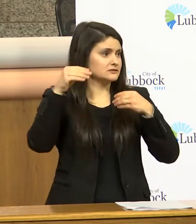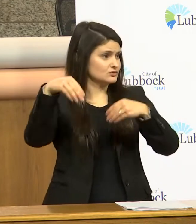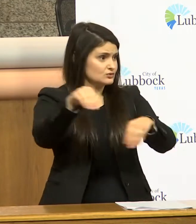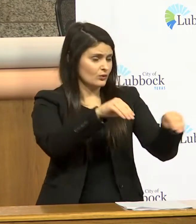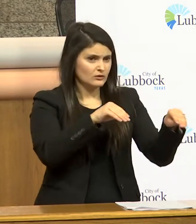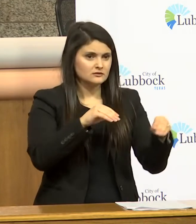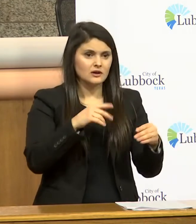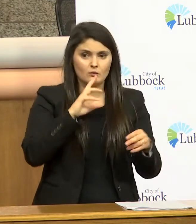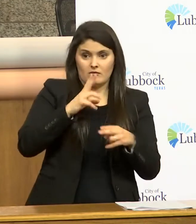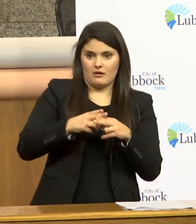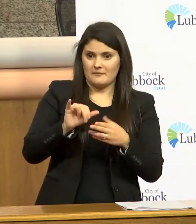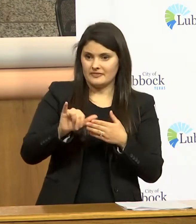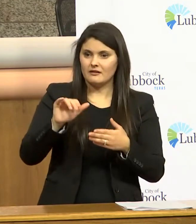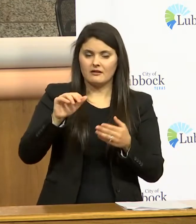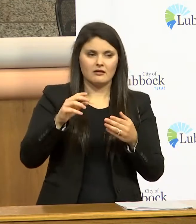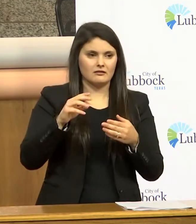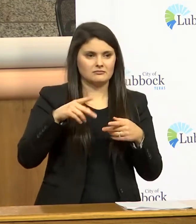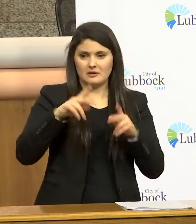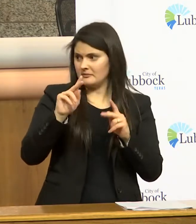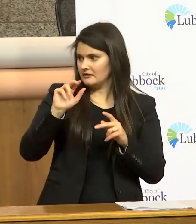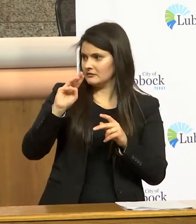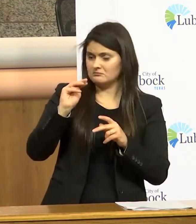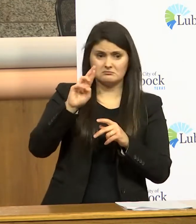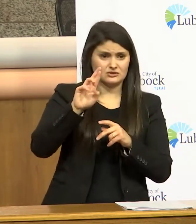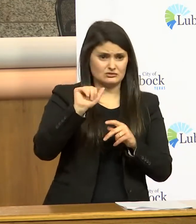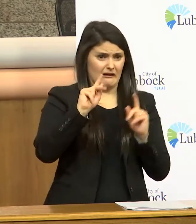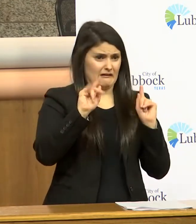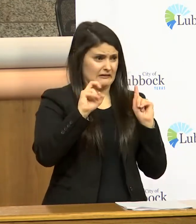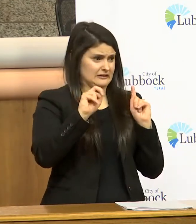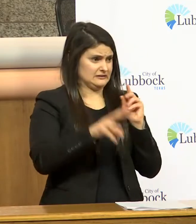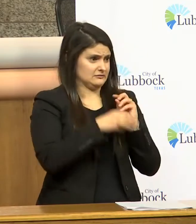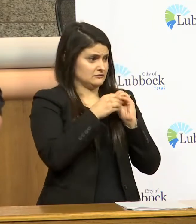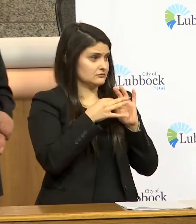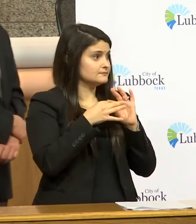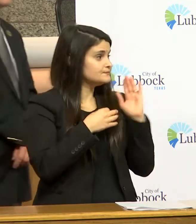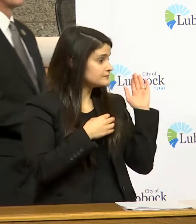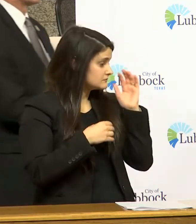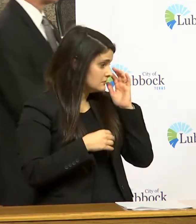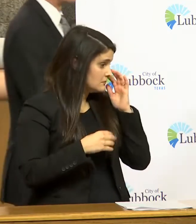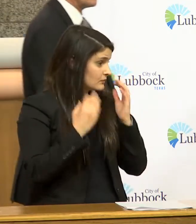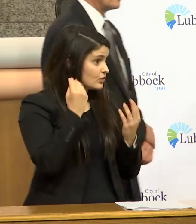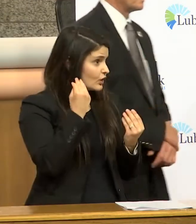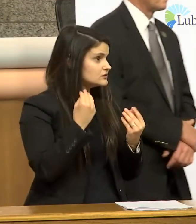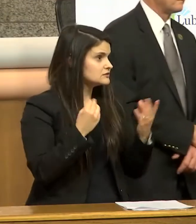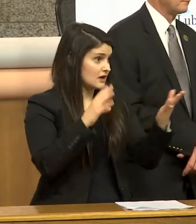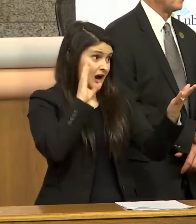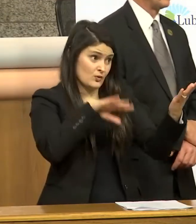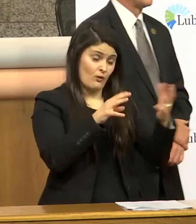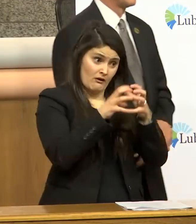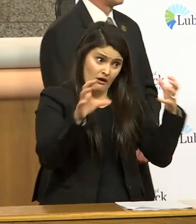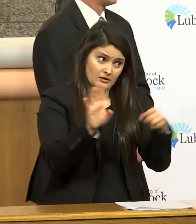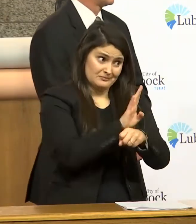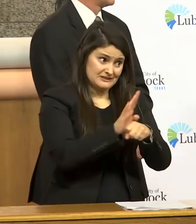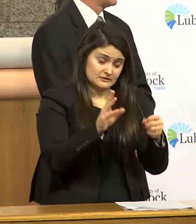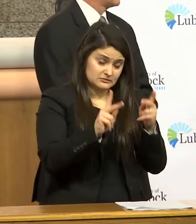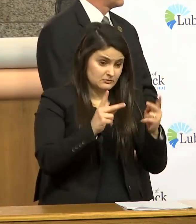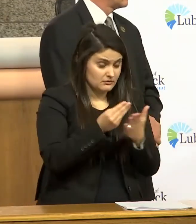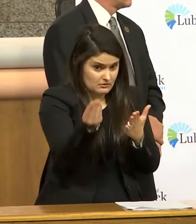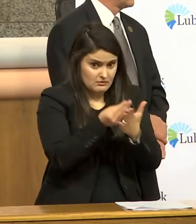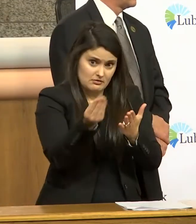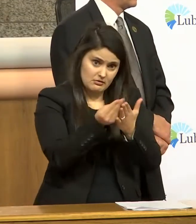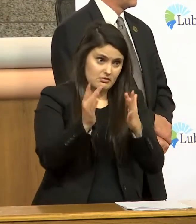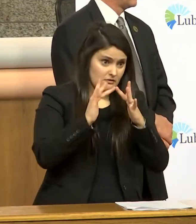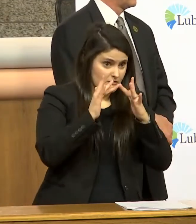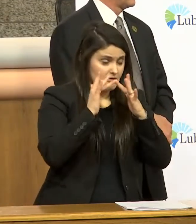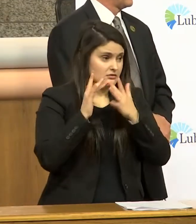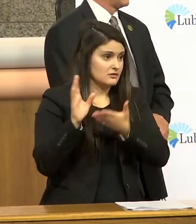i'll i'll comment on that and let mr atkinson maybe add to that what are your thoughts about that i just know they have a lot of business there right now they said they had a lot